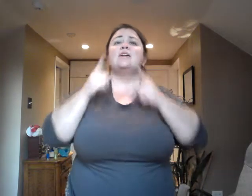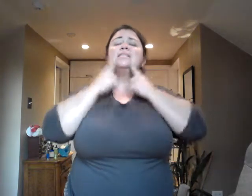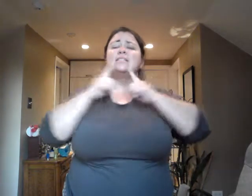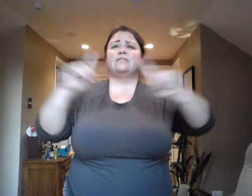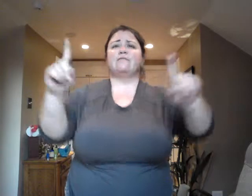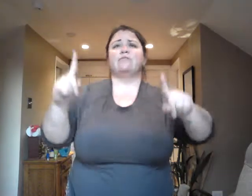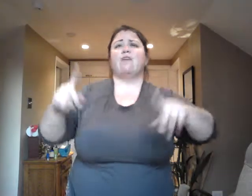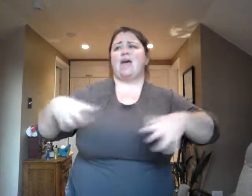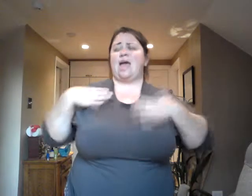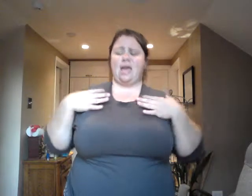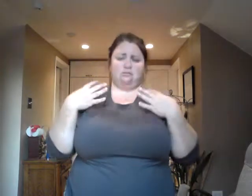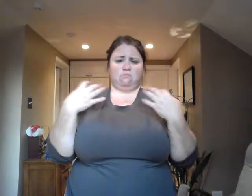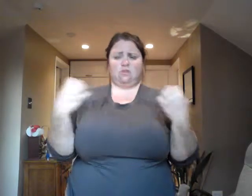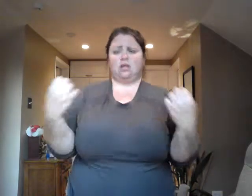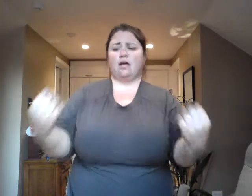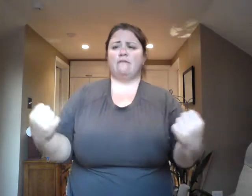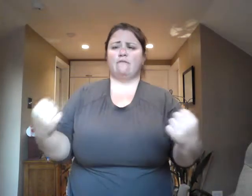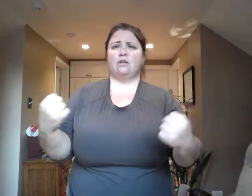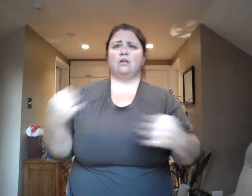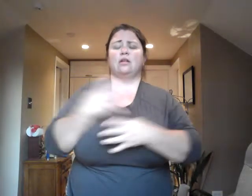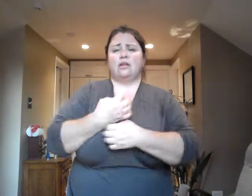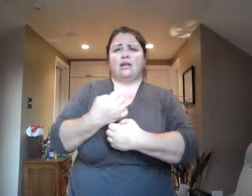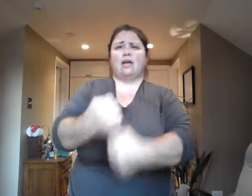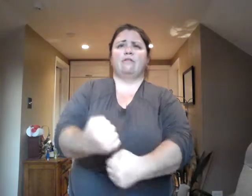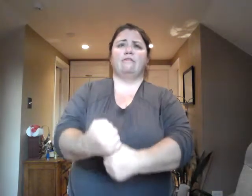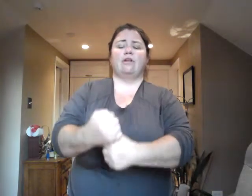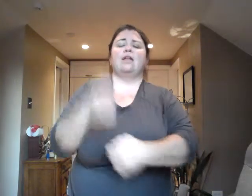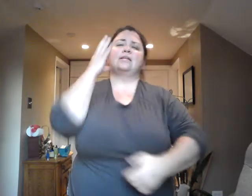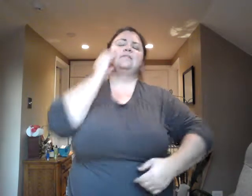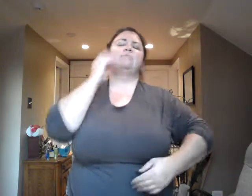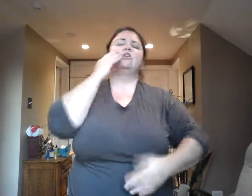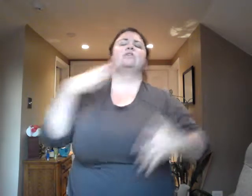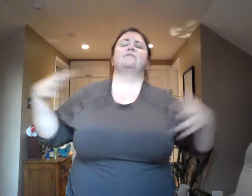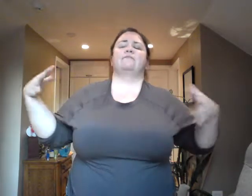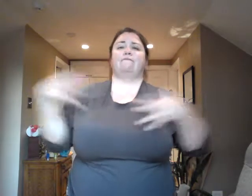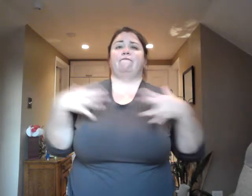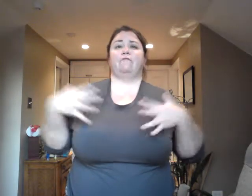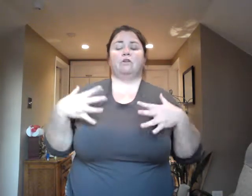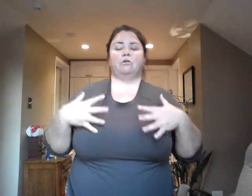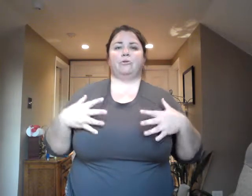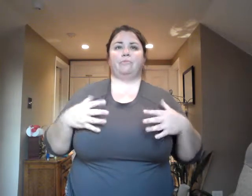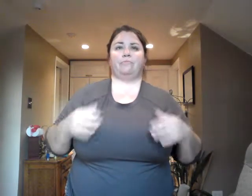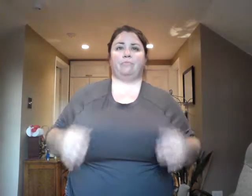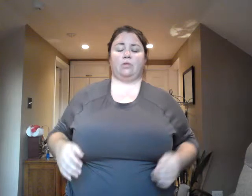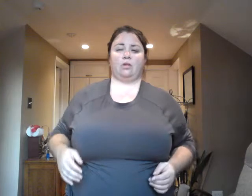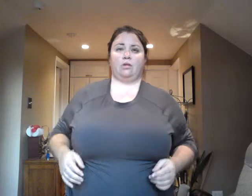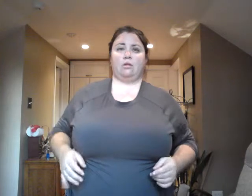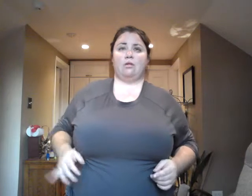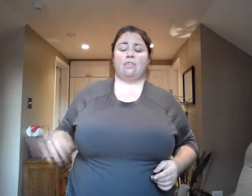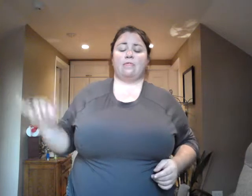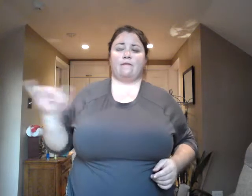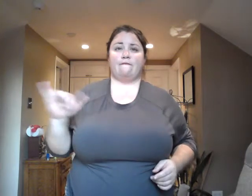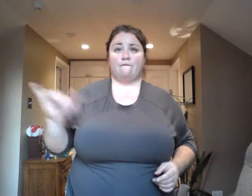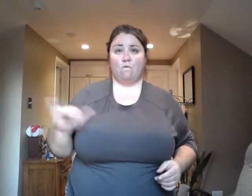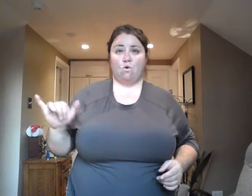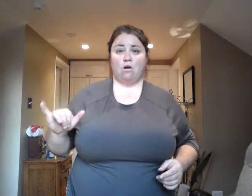their dreams a reality, experience fear. Therefore, fear is not the problem.